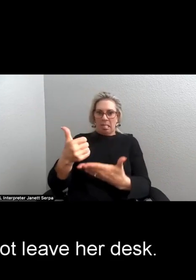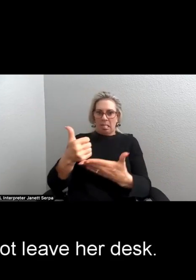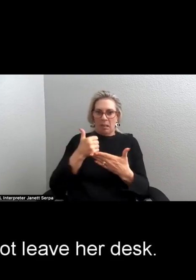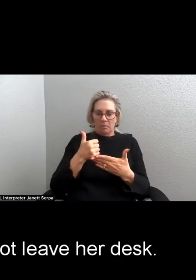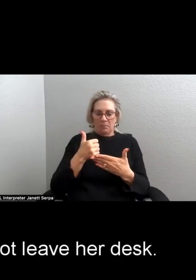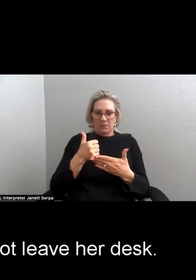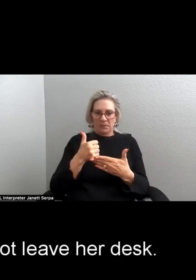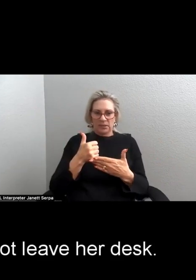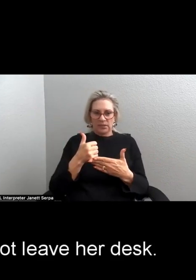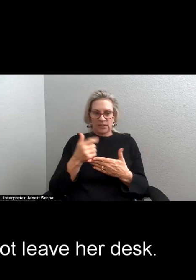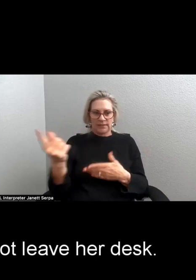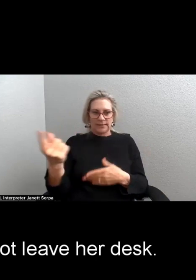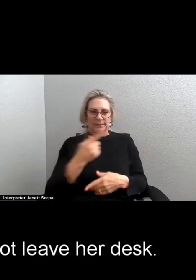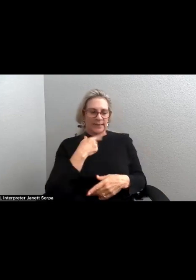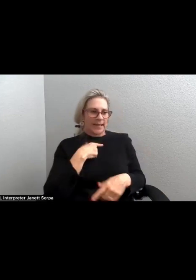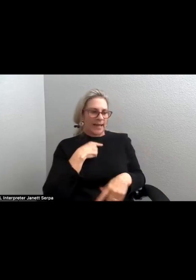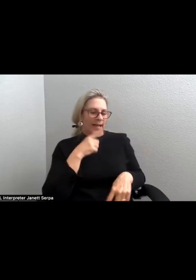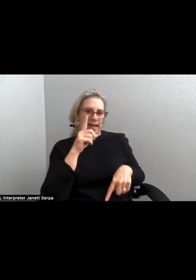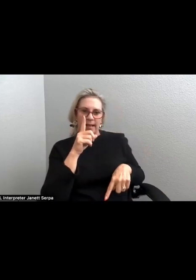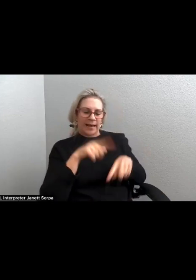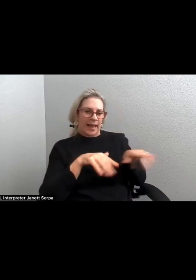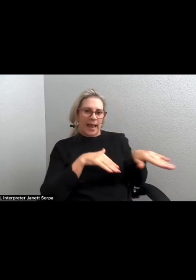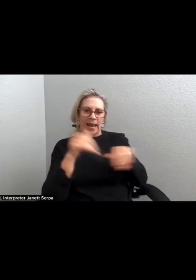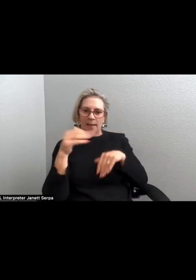says she cannot leave her desk.